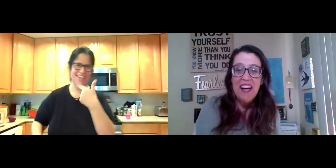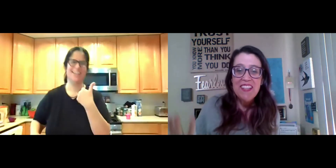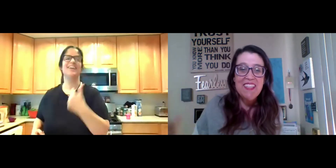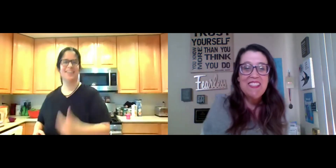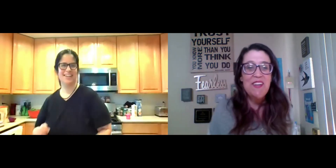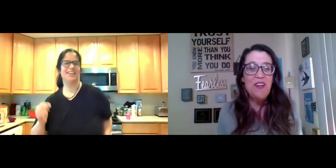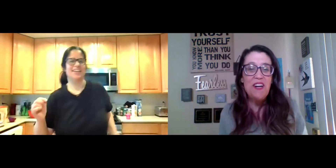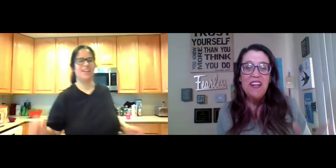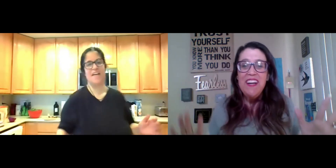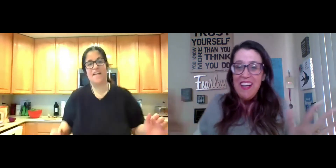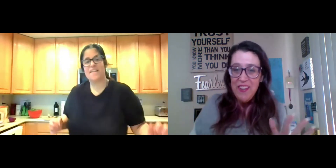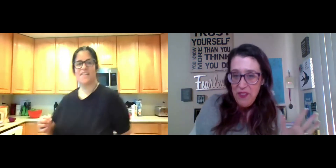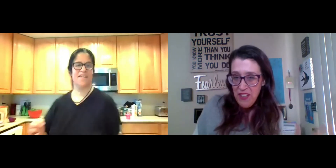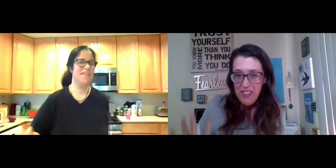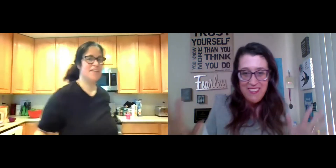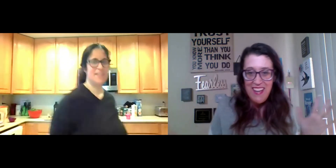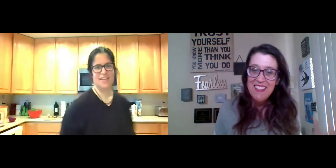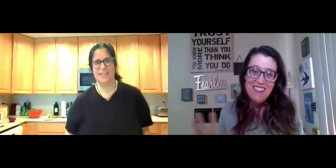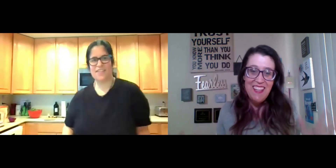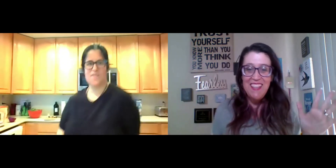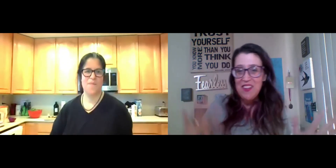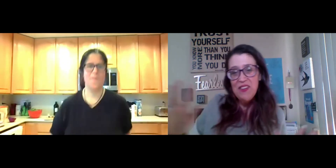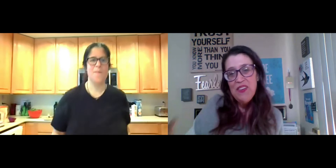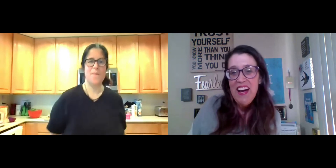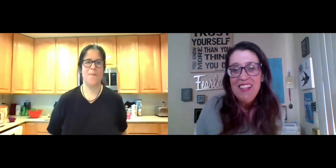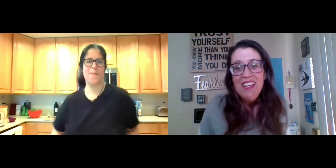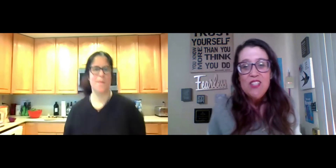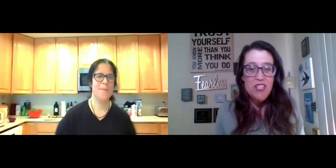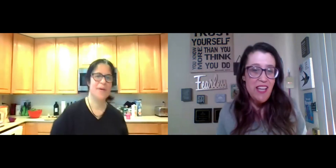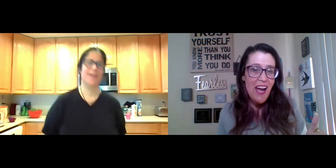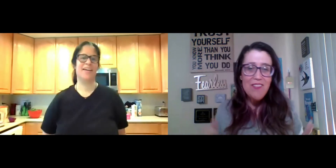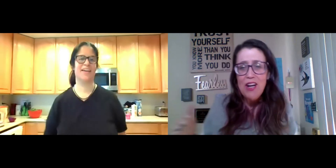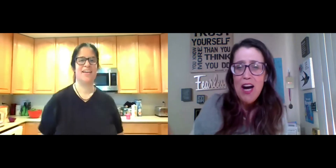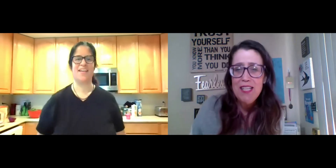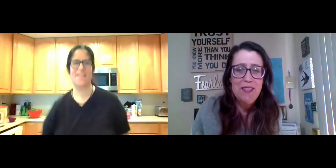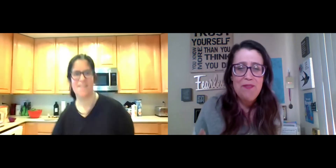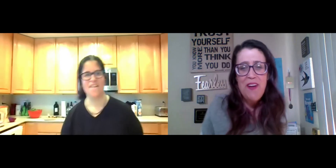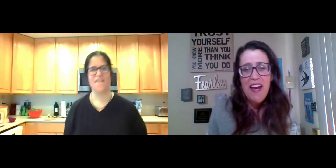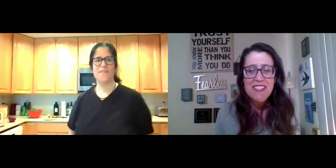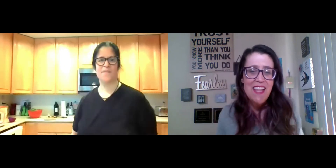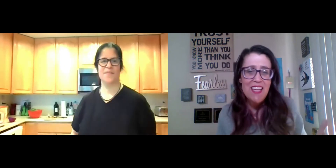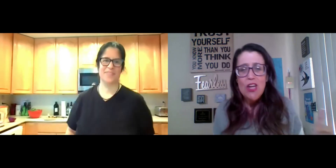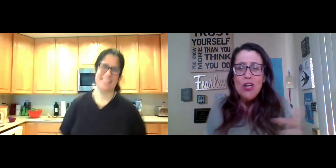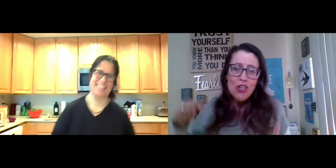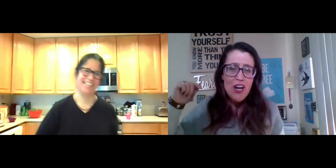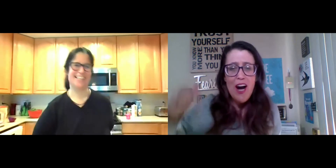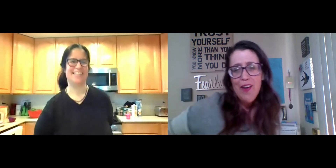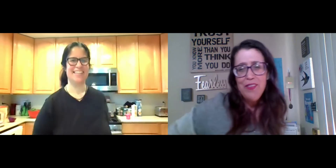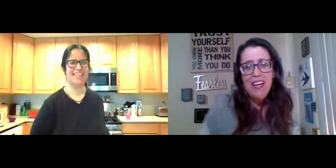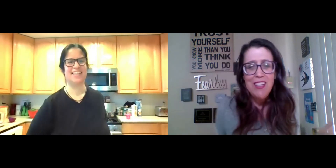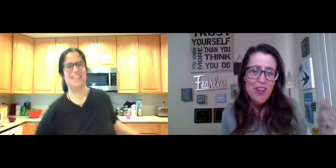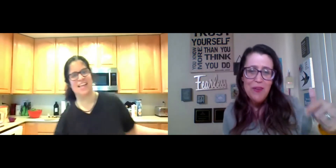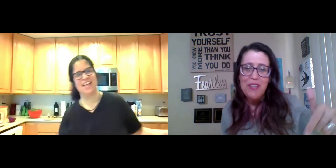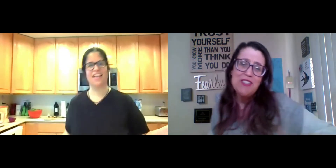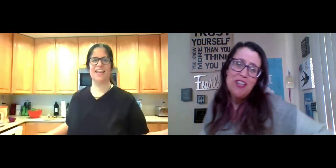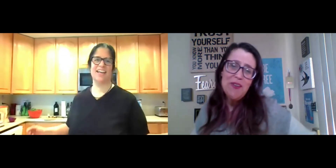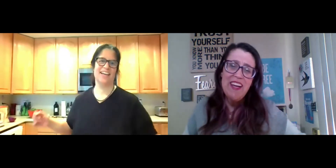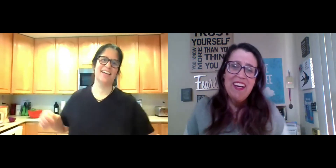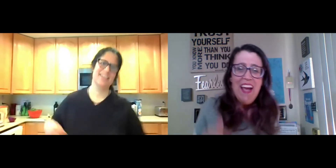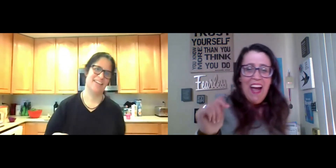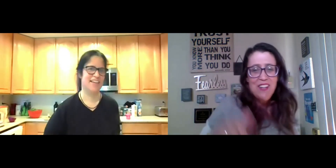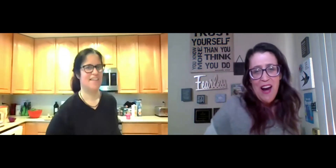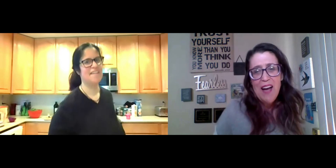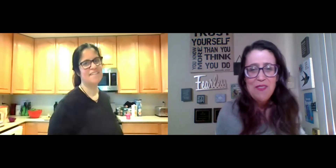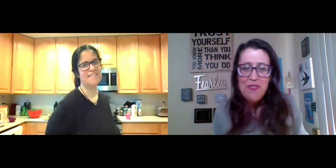regardless if you're, if you're dancing, great, just have an awesome face, like you're confident, you know what you're